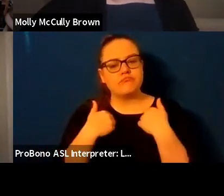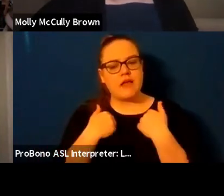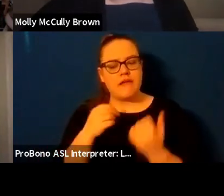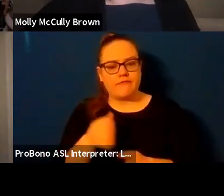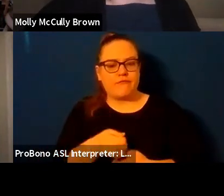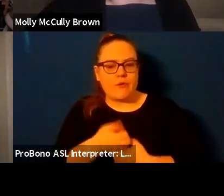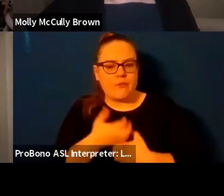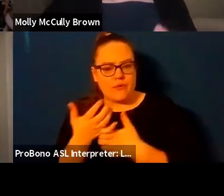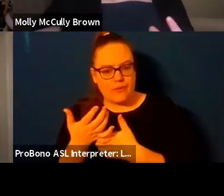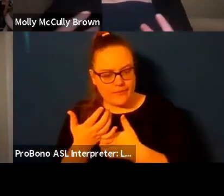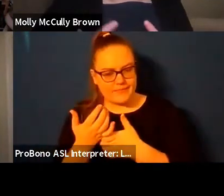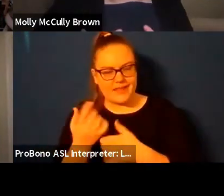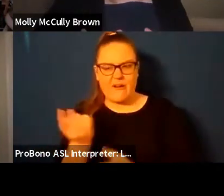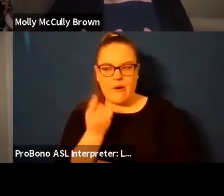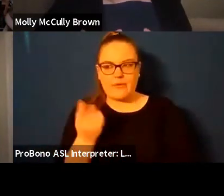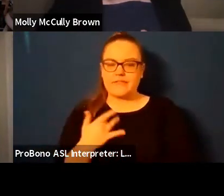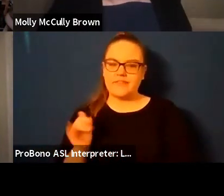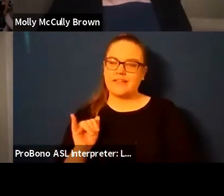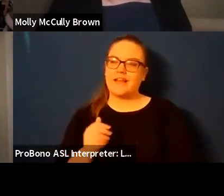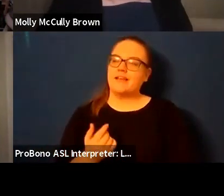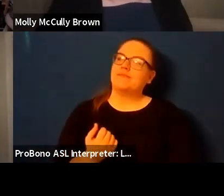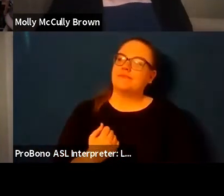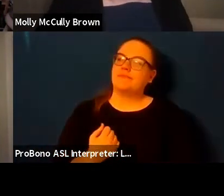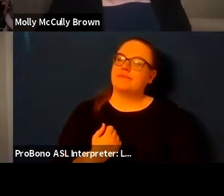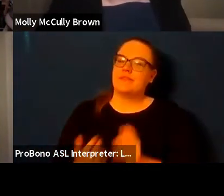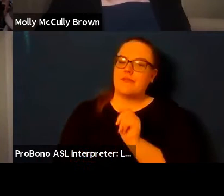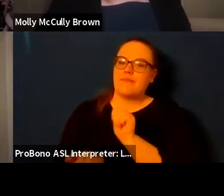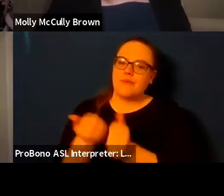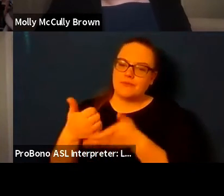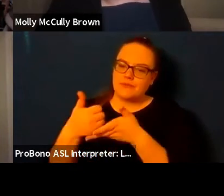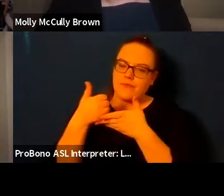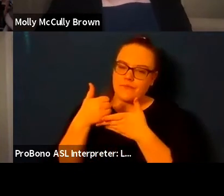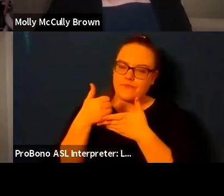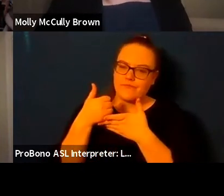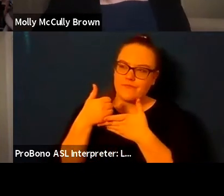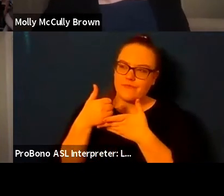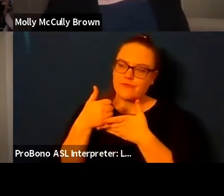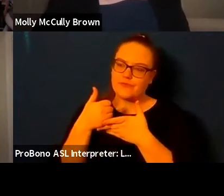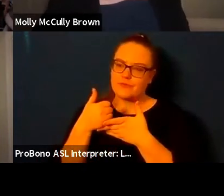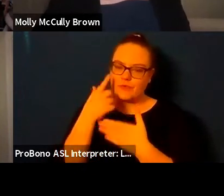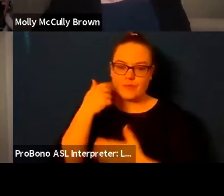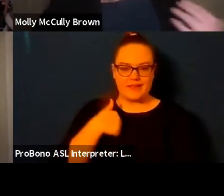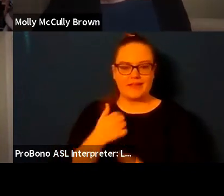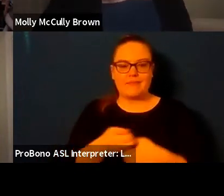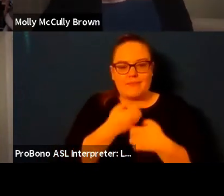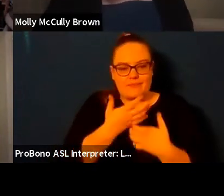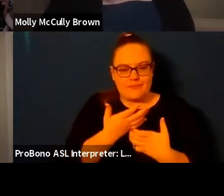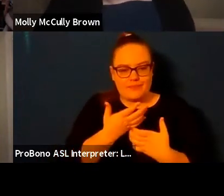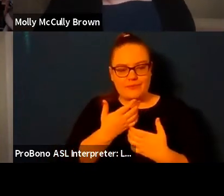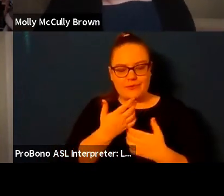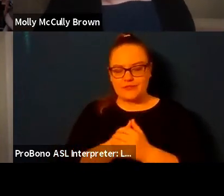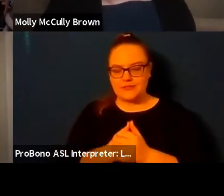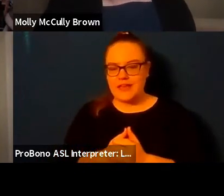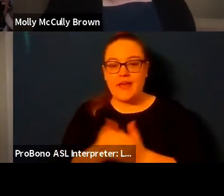two lines in it which have always sort of felt to me like the kind of most useful refrain of my poetic existence um and the lines are things that